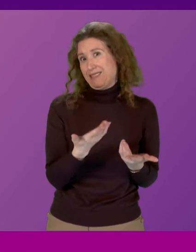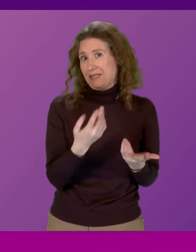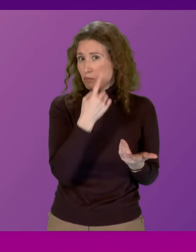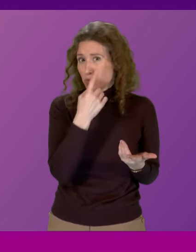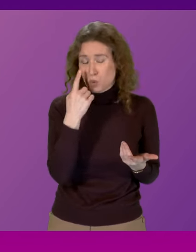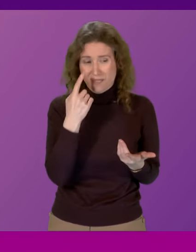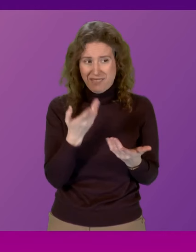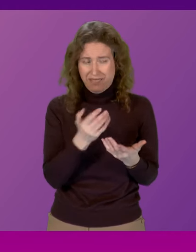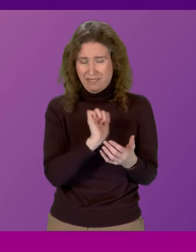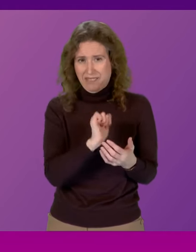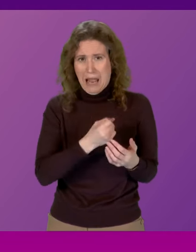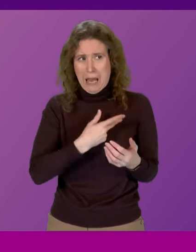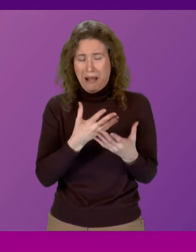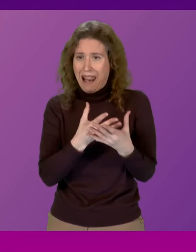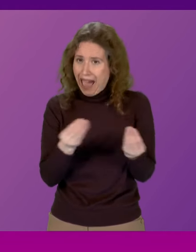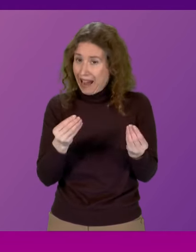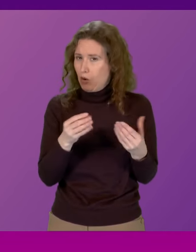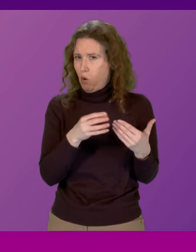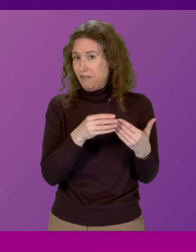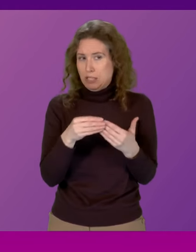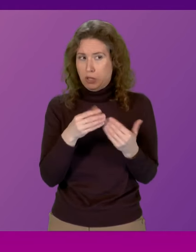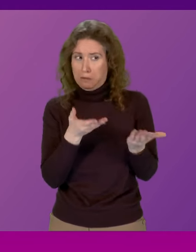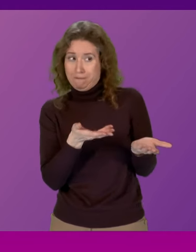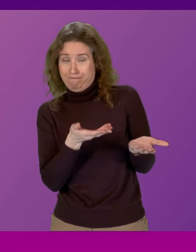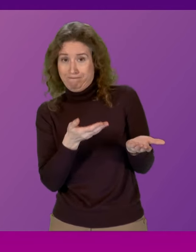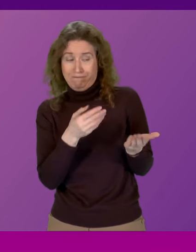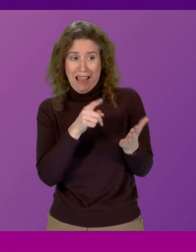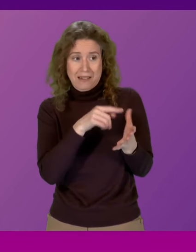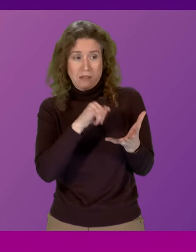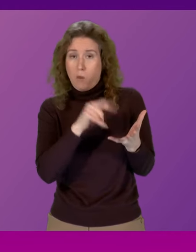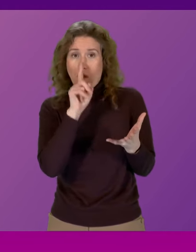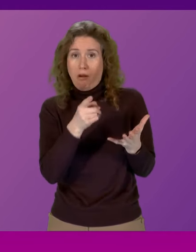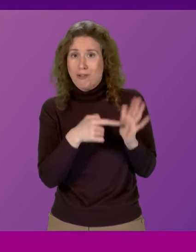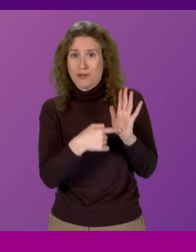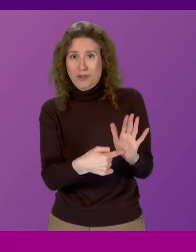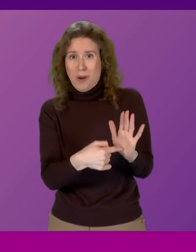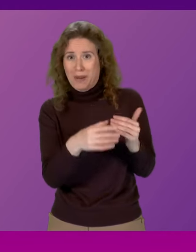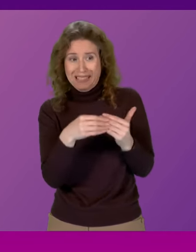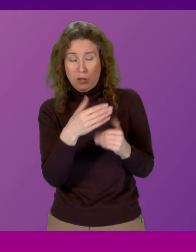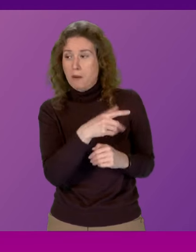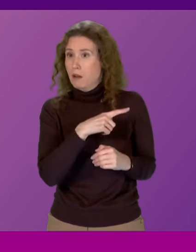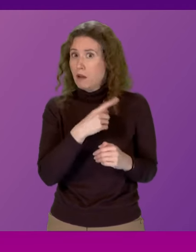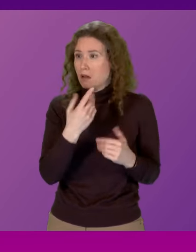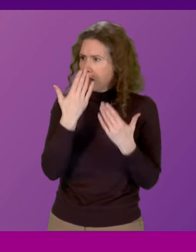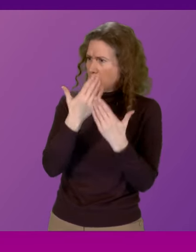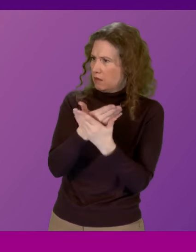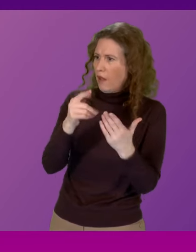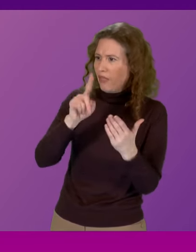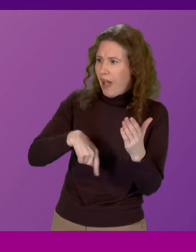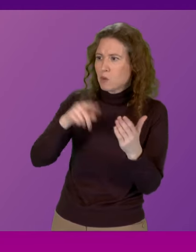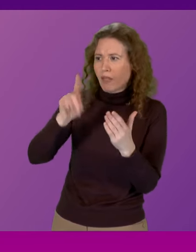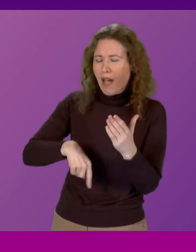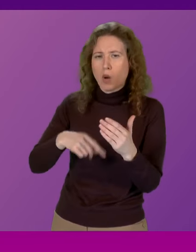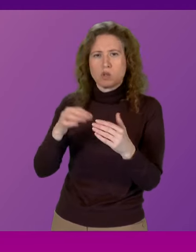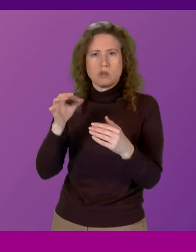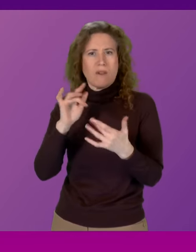of the lack of leadership that Anasawa is able to show. If in the face of thousands of innocent men, women and